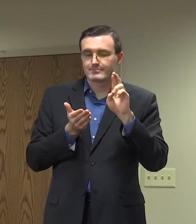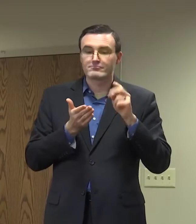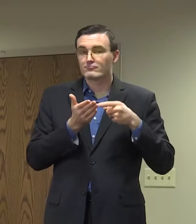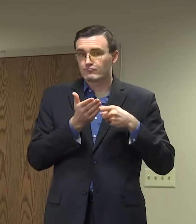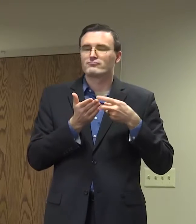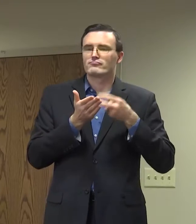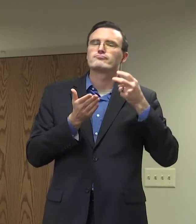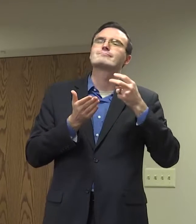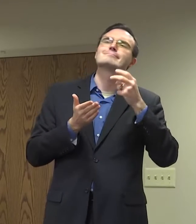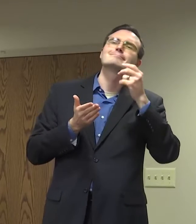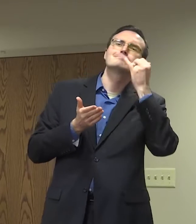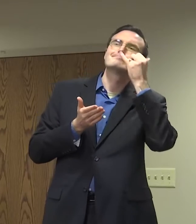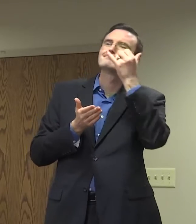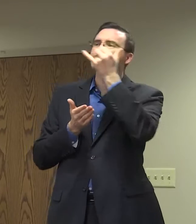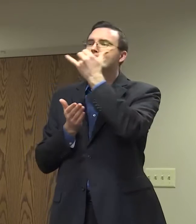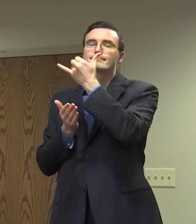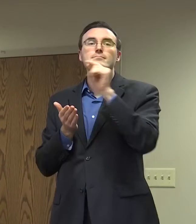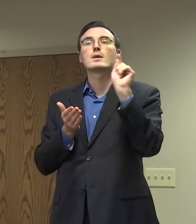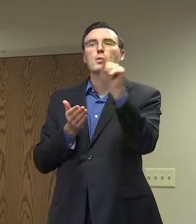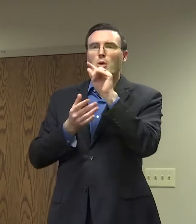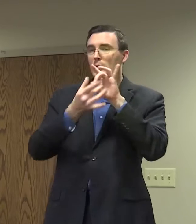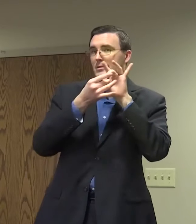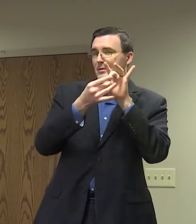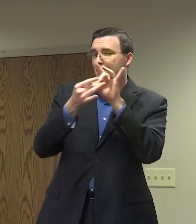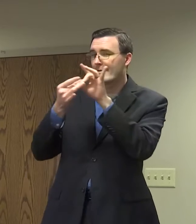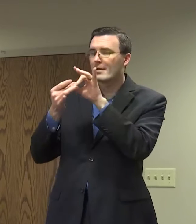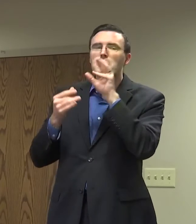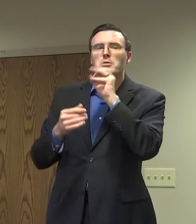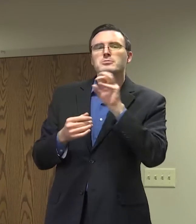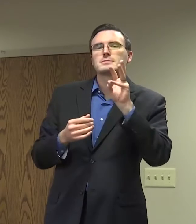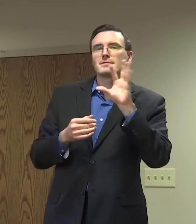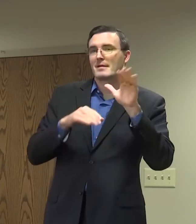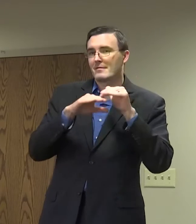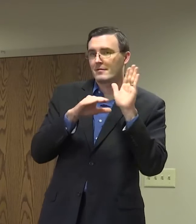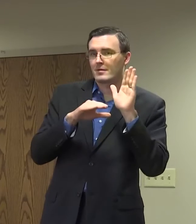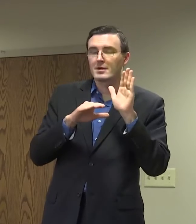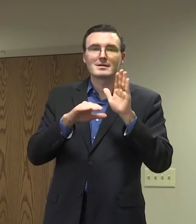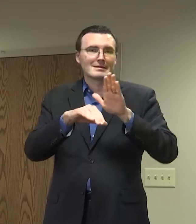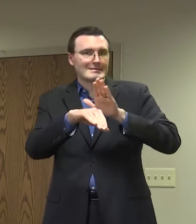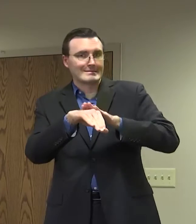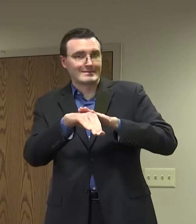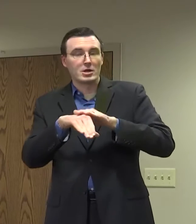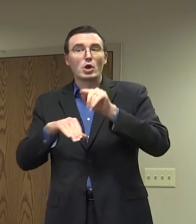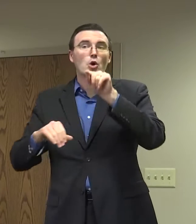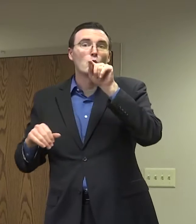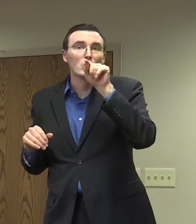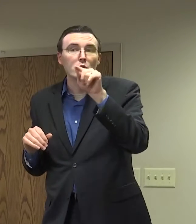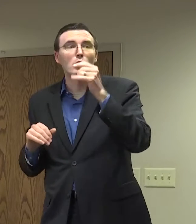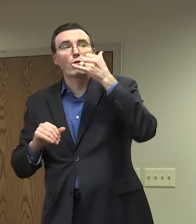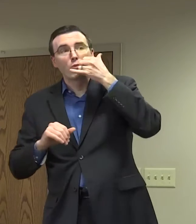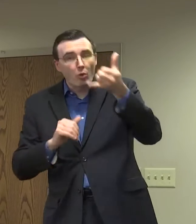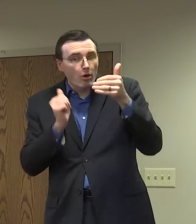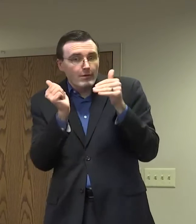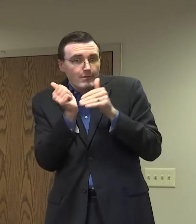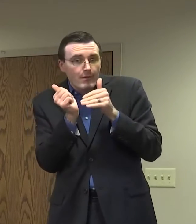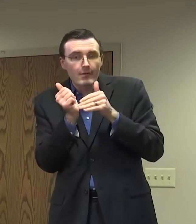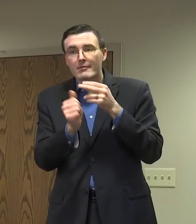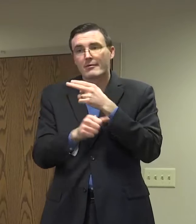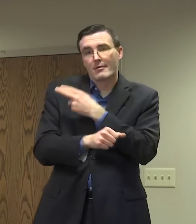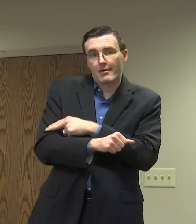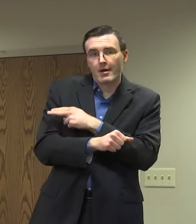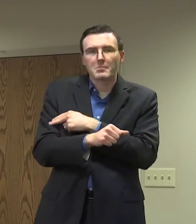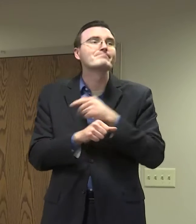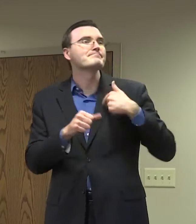eligible individuals. But I'm going to caution the public. Do not call your doctor's office or hospital to schedule a vaccination.